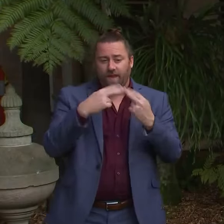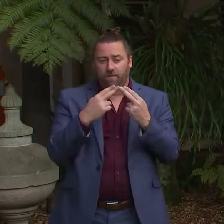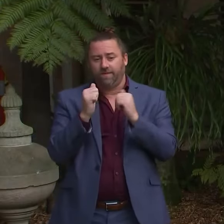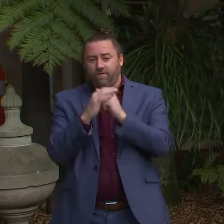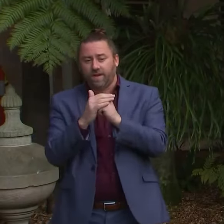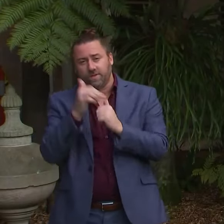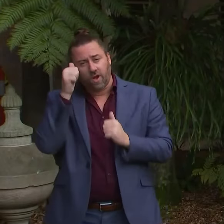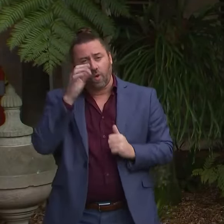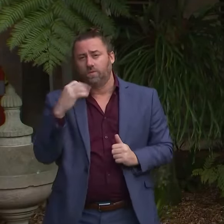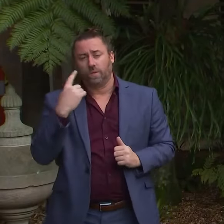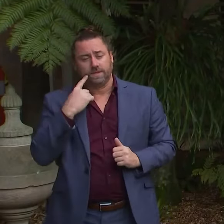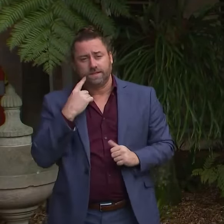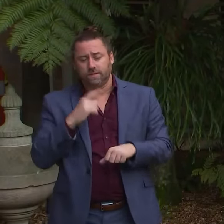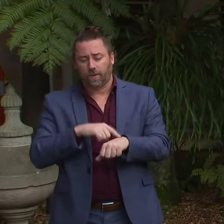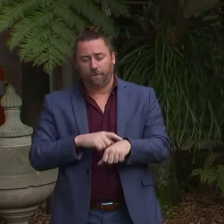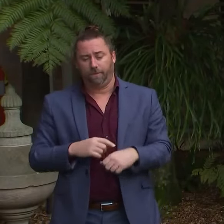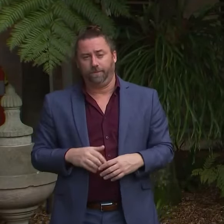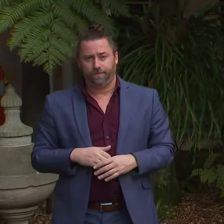all, all incurred.